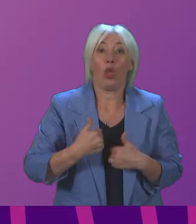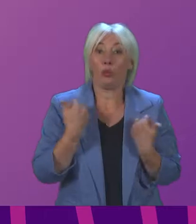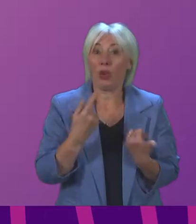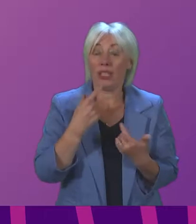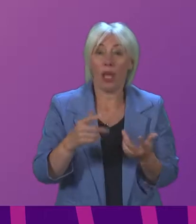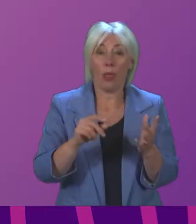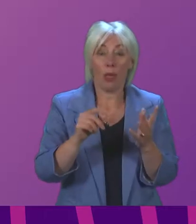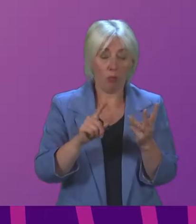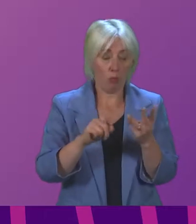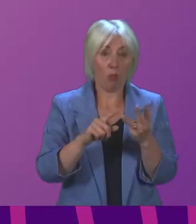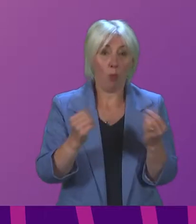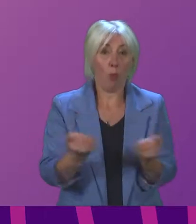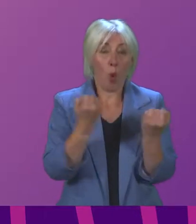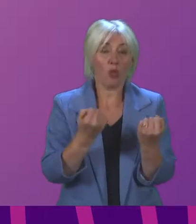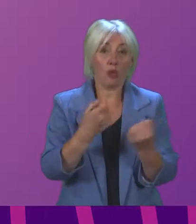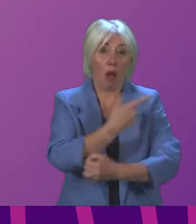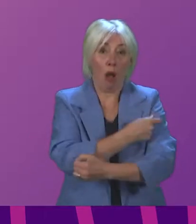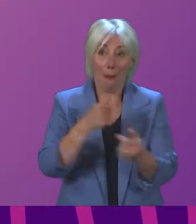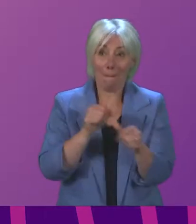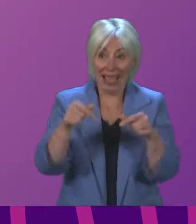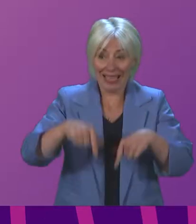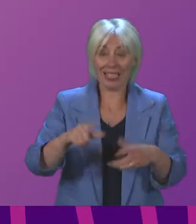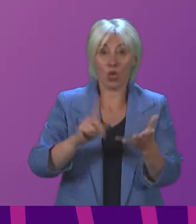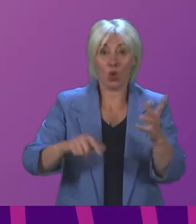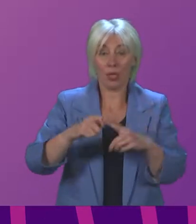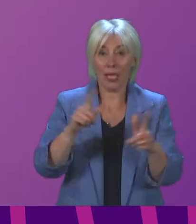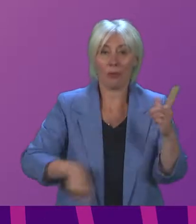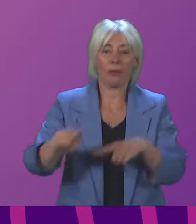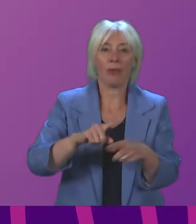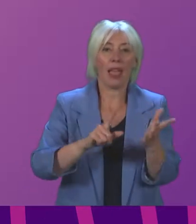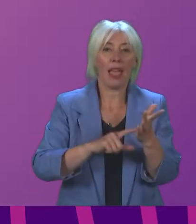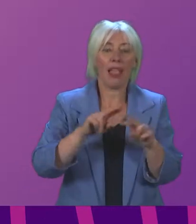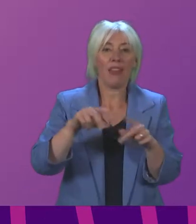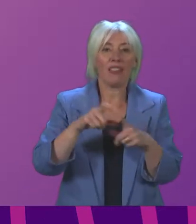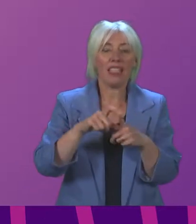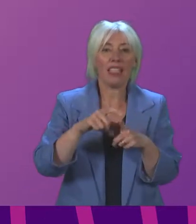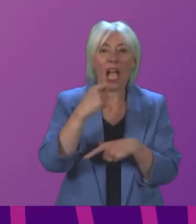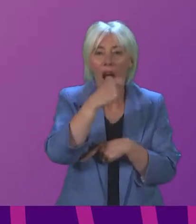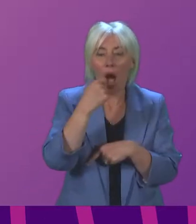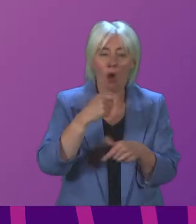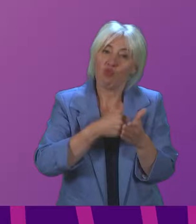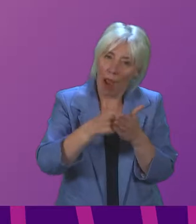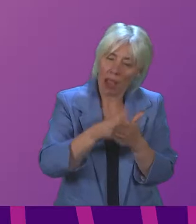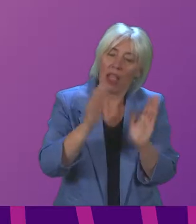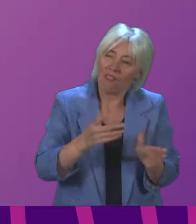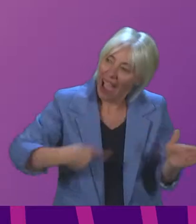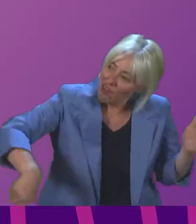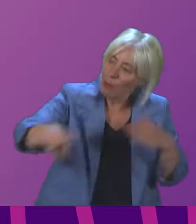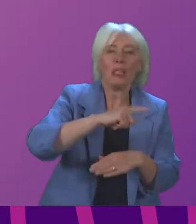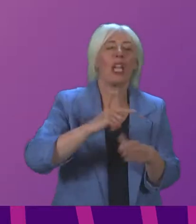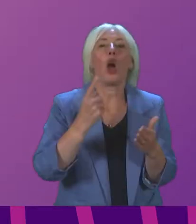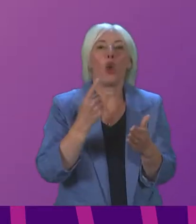is the best performing in the UK. Lateral flow testing needs to be a regular occurrence for us all, not only when we go out to events and socialise,